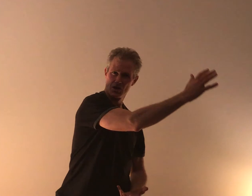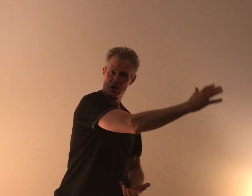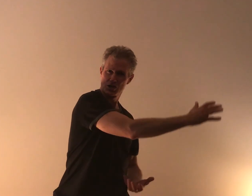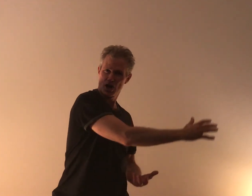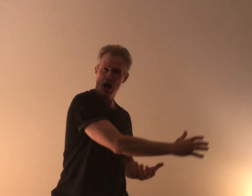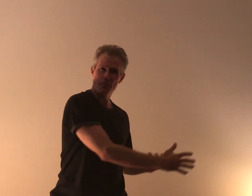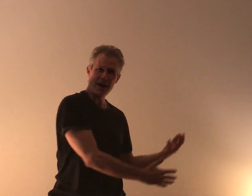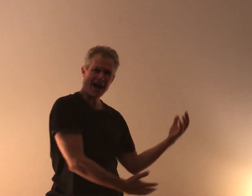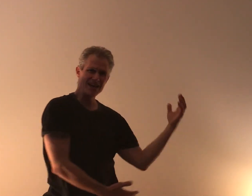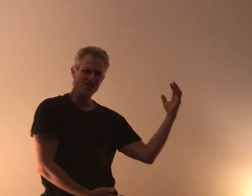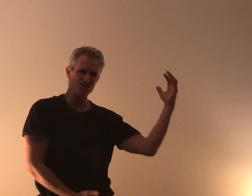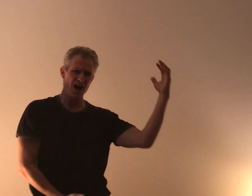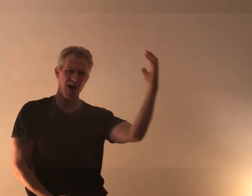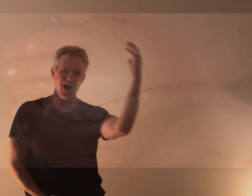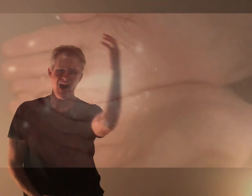Compassion Compassion